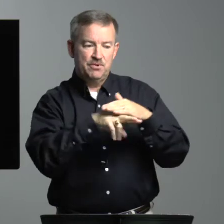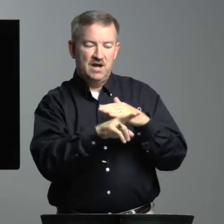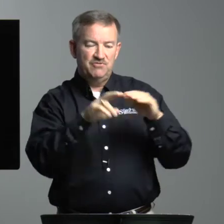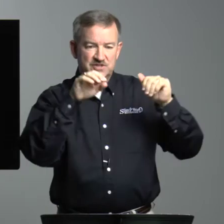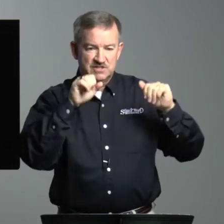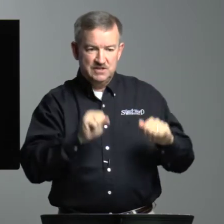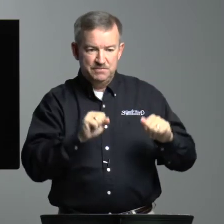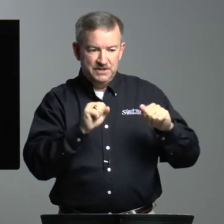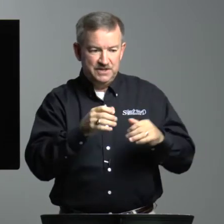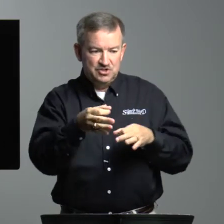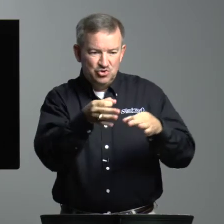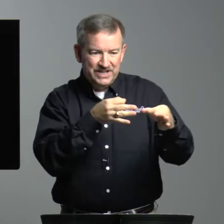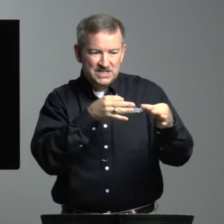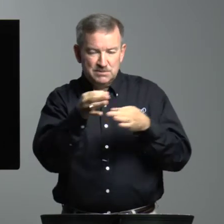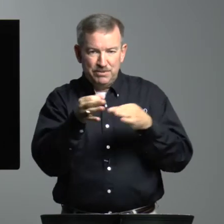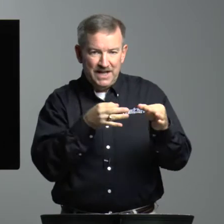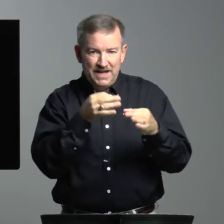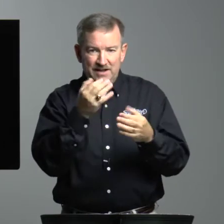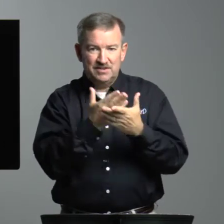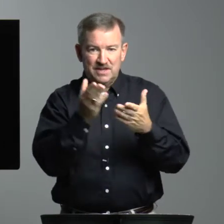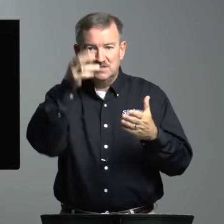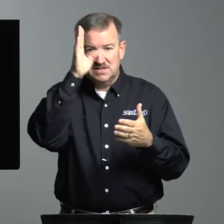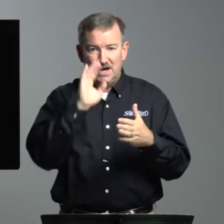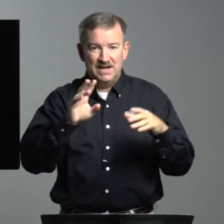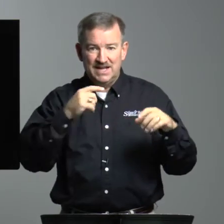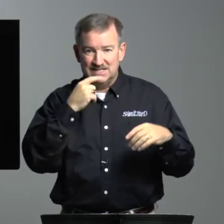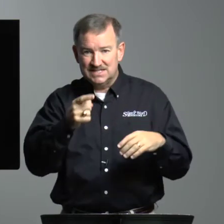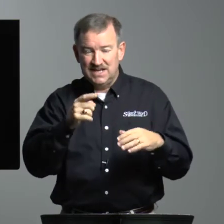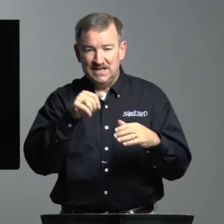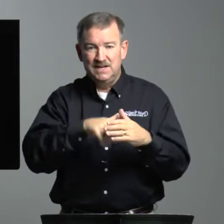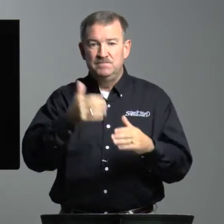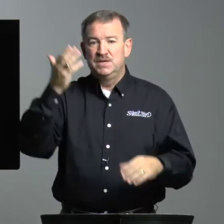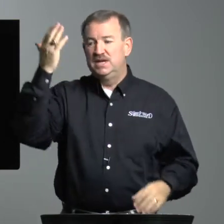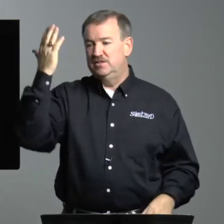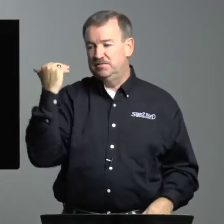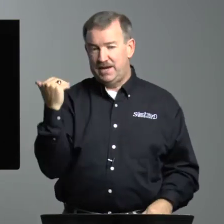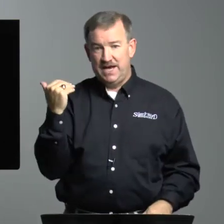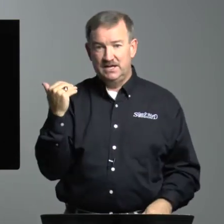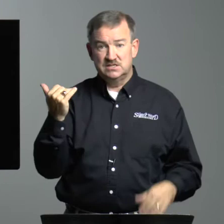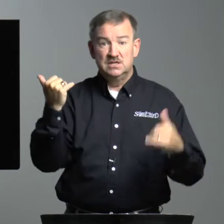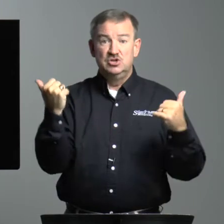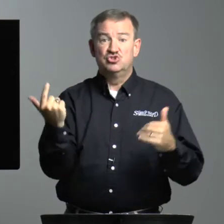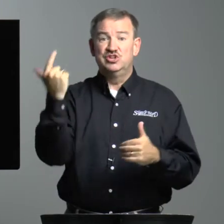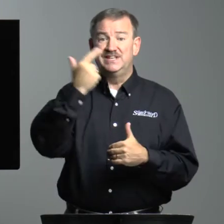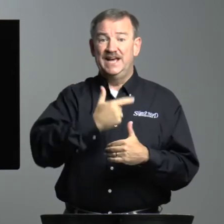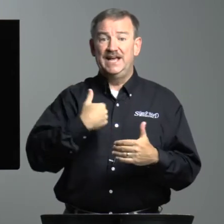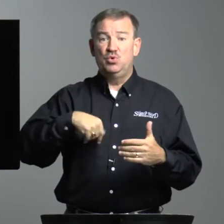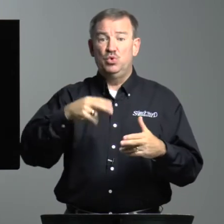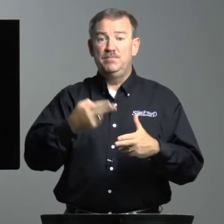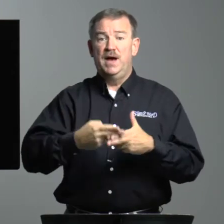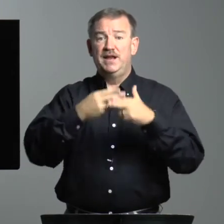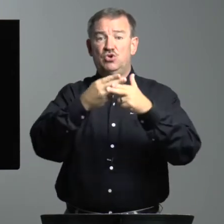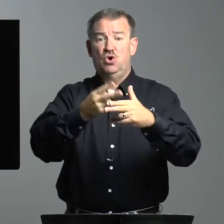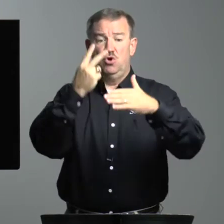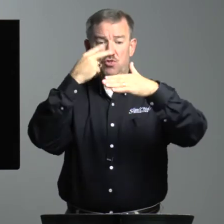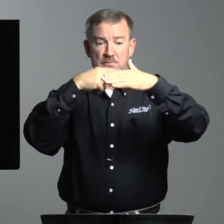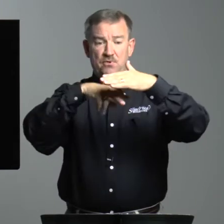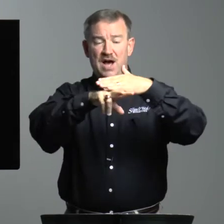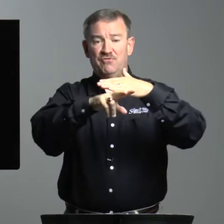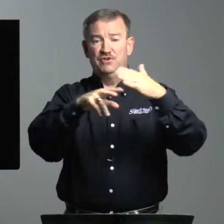prophets the ability to explain things God had said in the past. Today, we might call the prophet